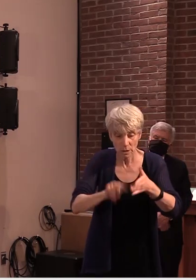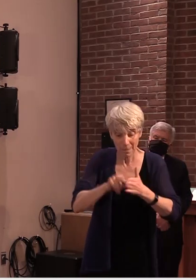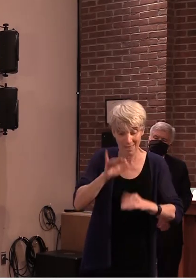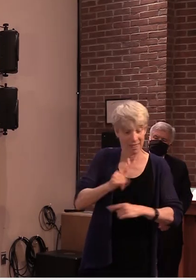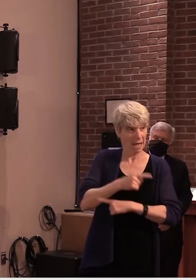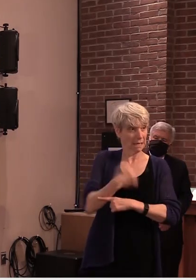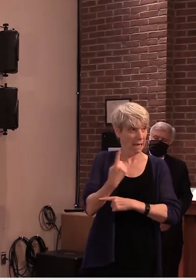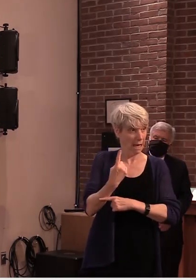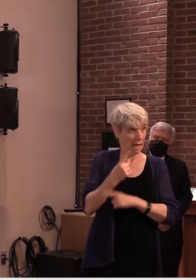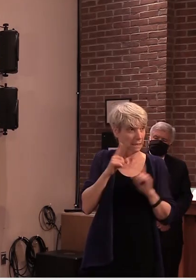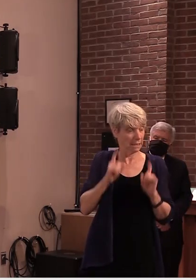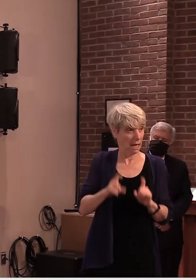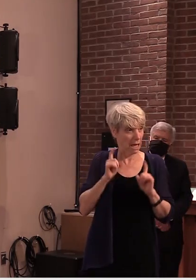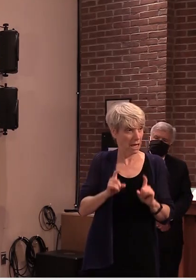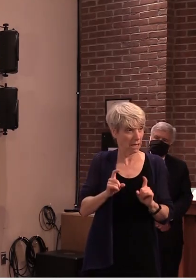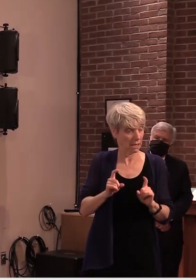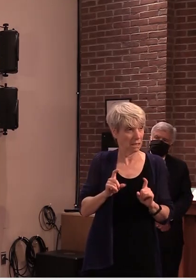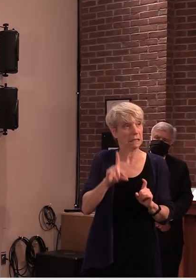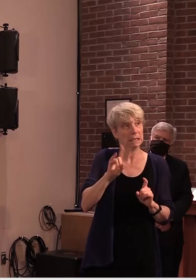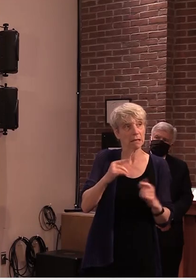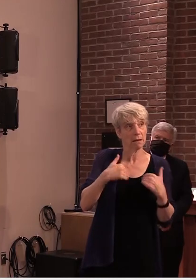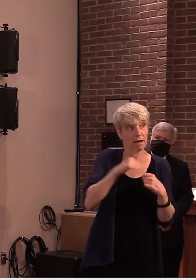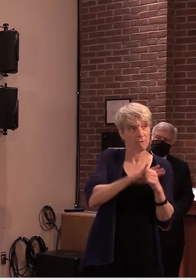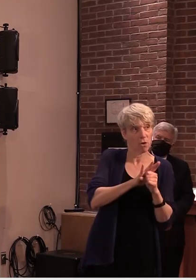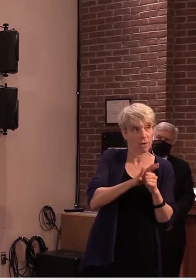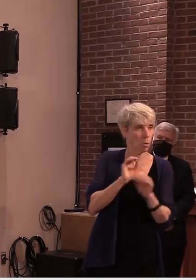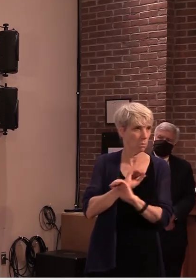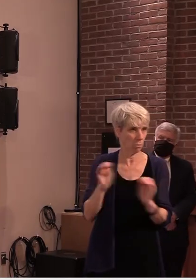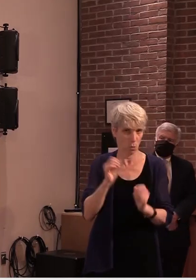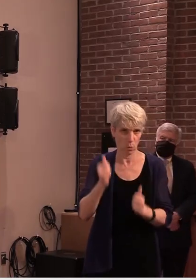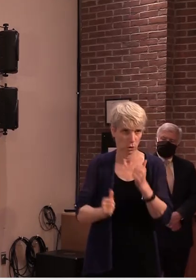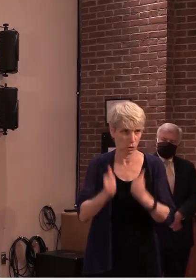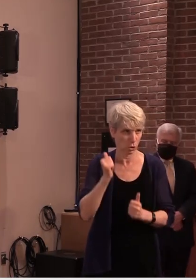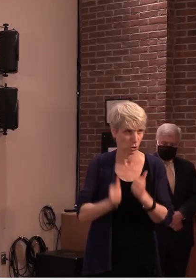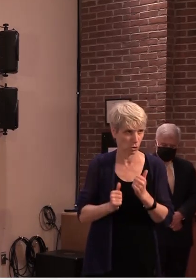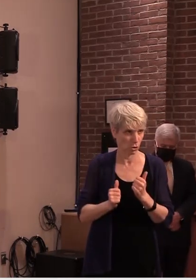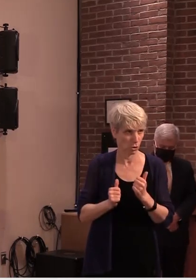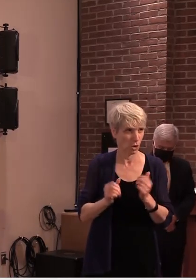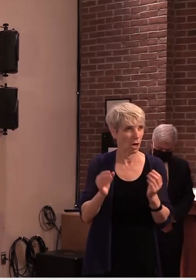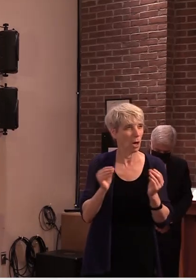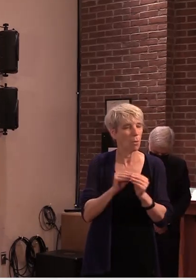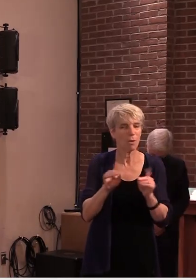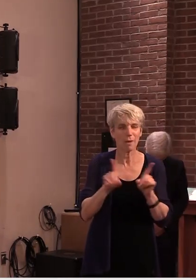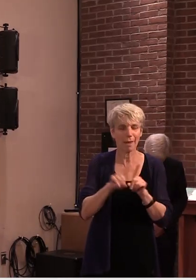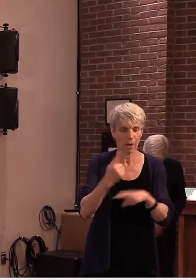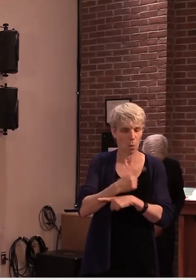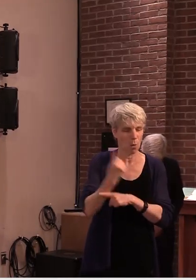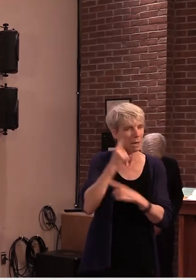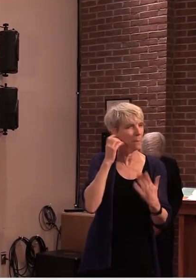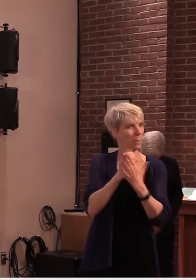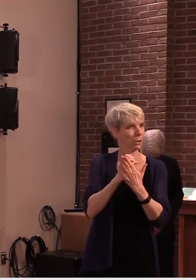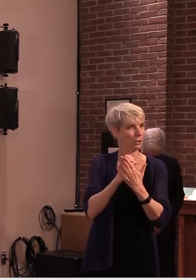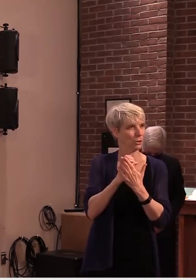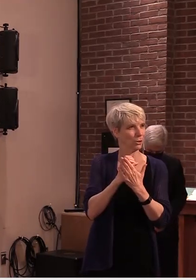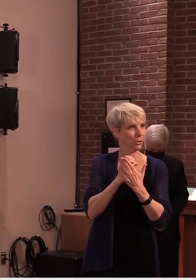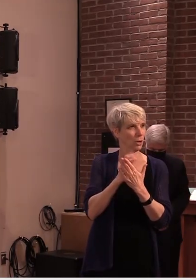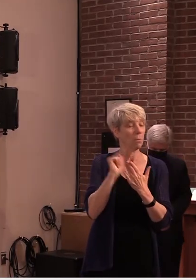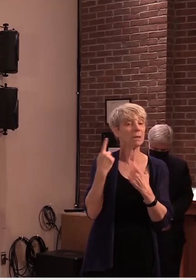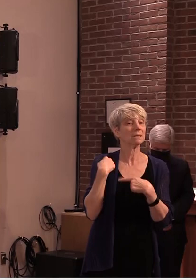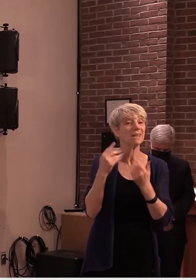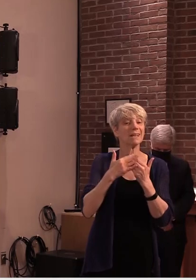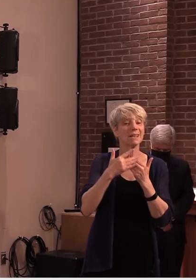tells you something about that specific point in time which makes testing a really useful tool to understand